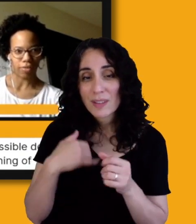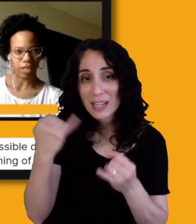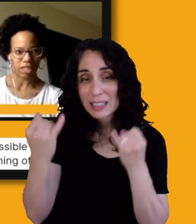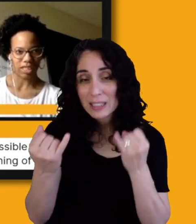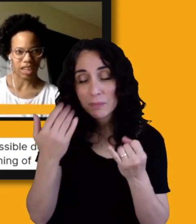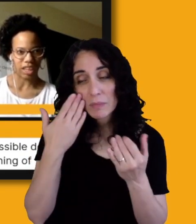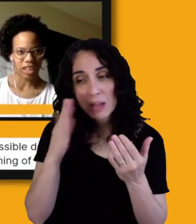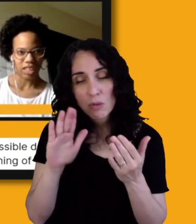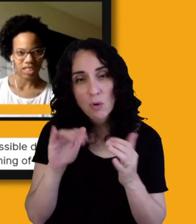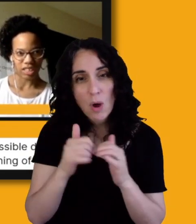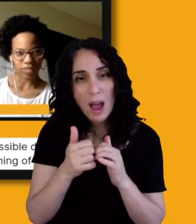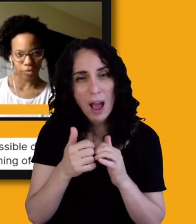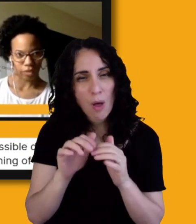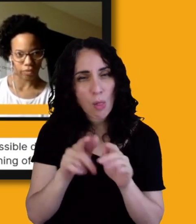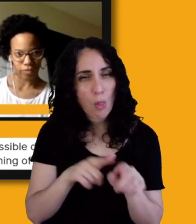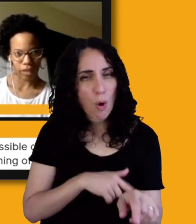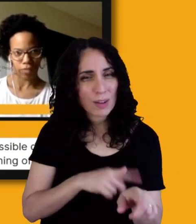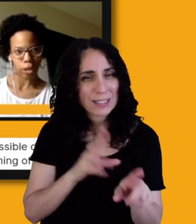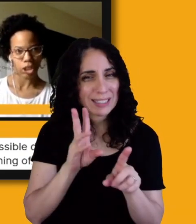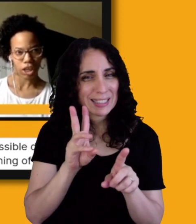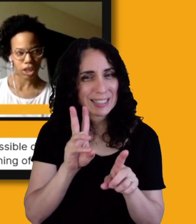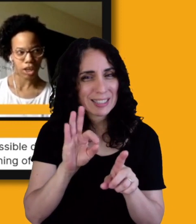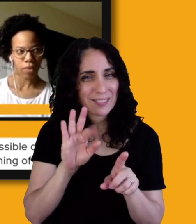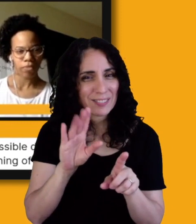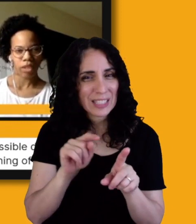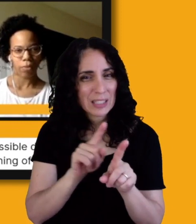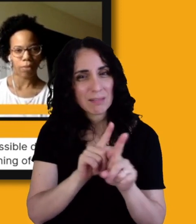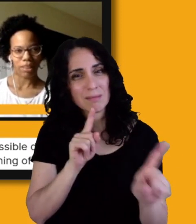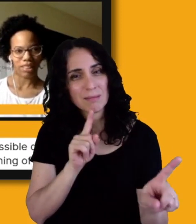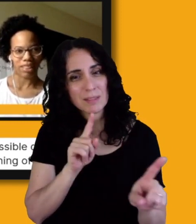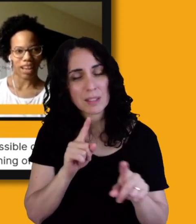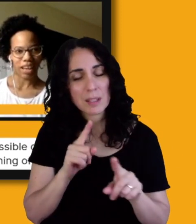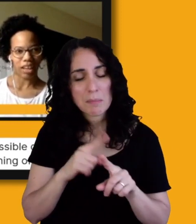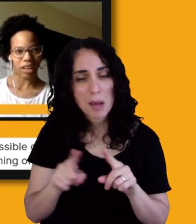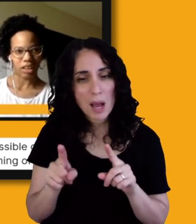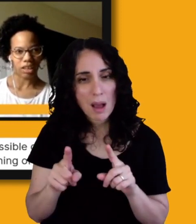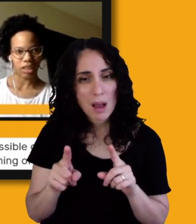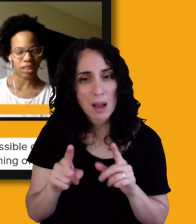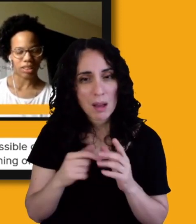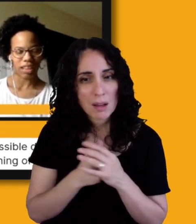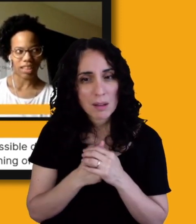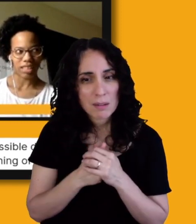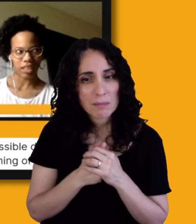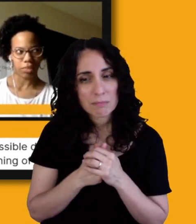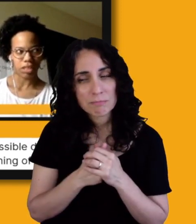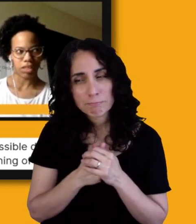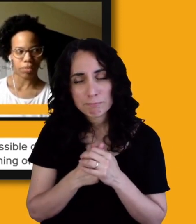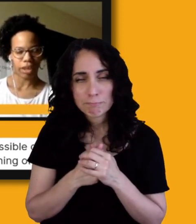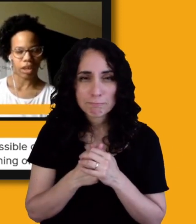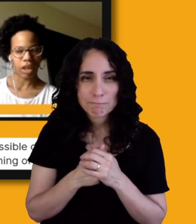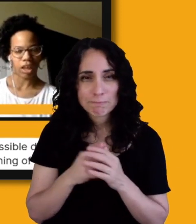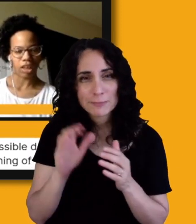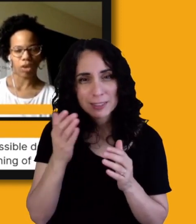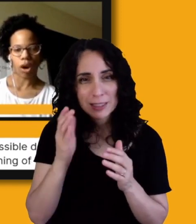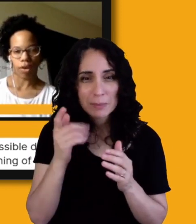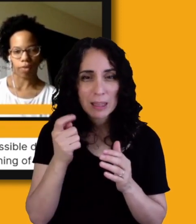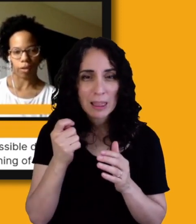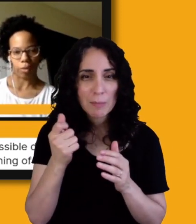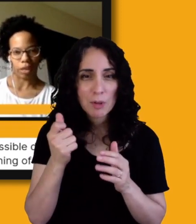stay six feet, feet from each other, but that, that seems to be a little hard for me. Like,